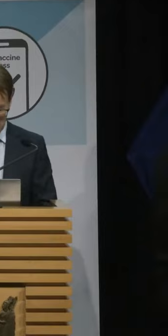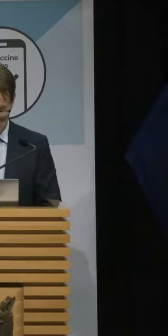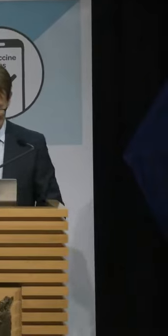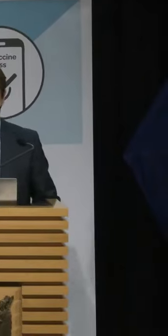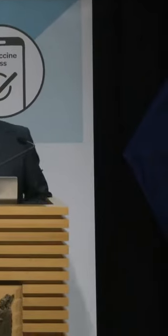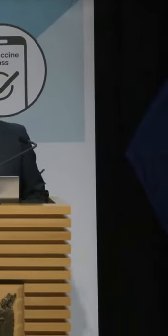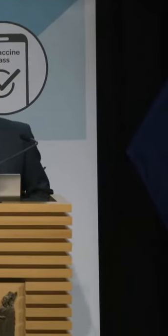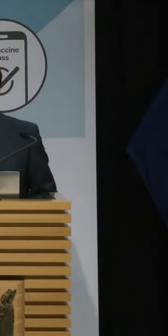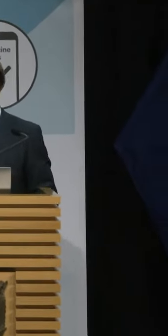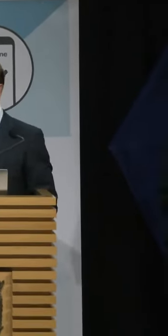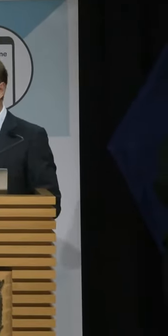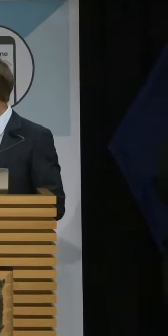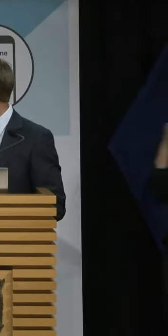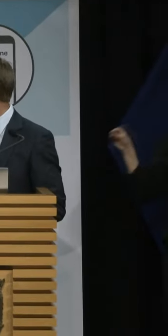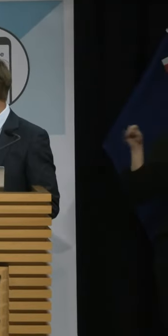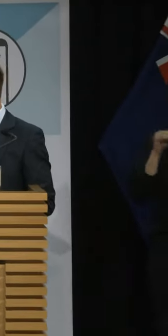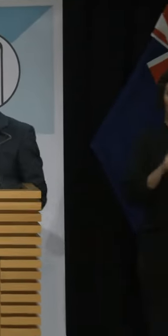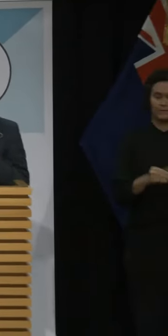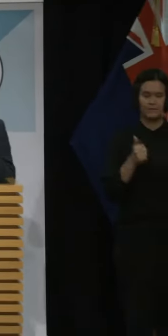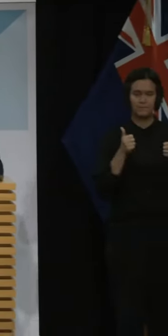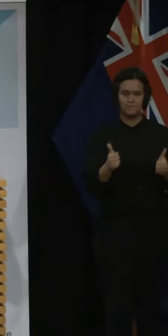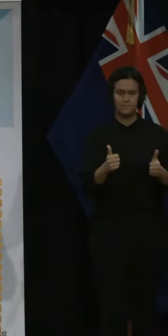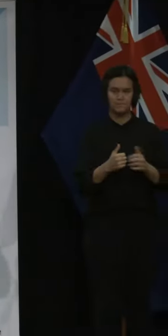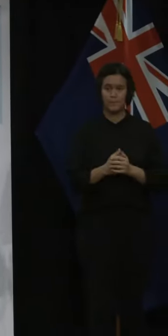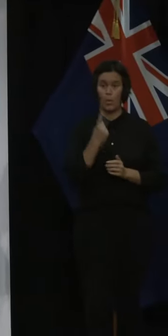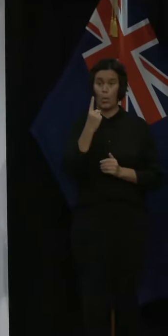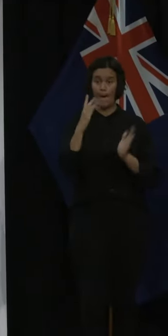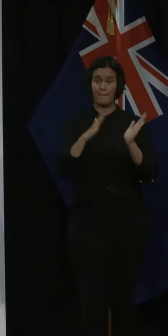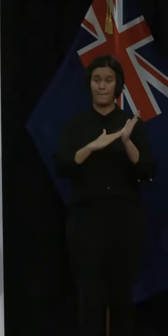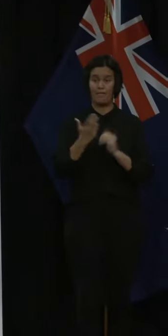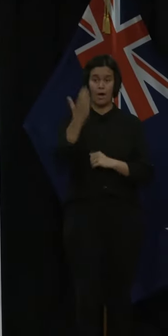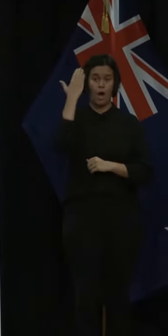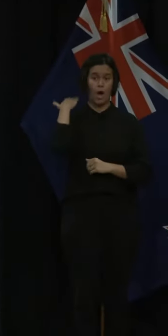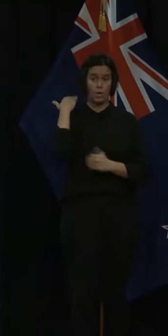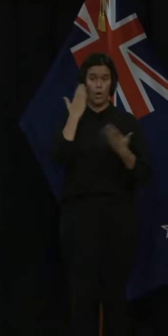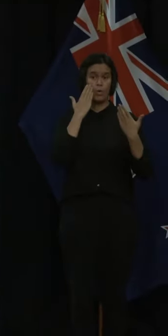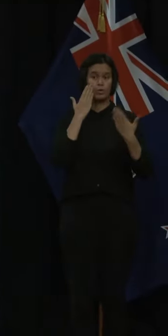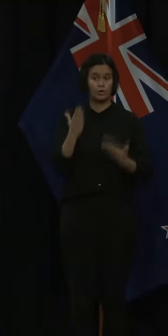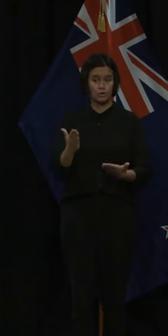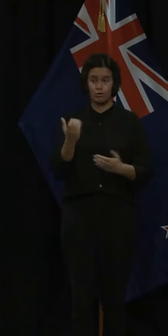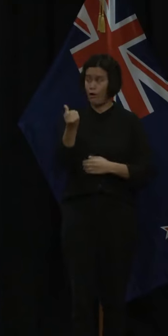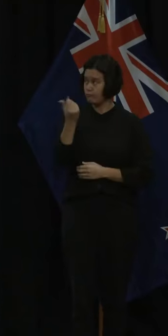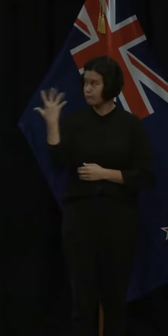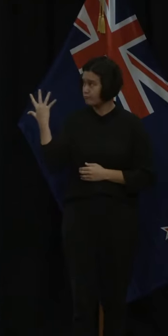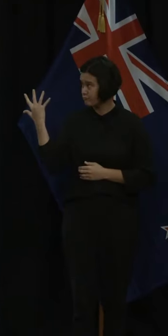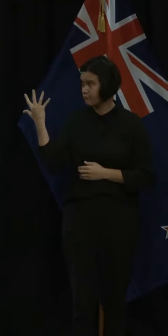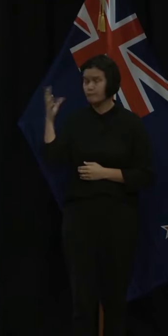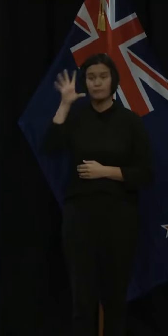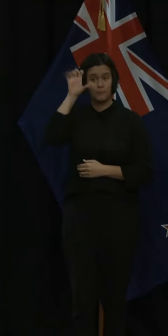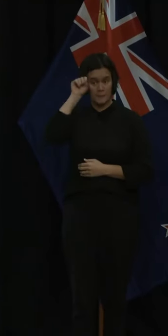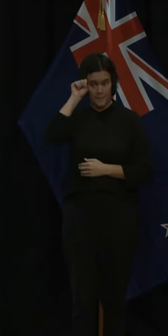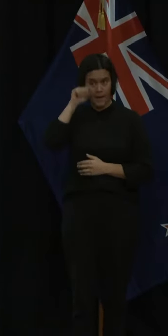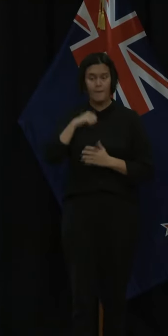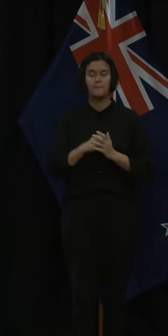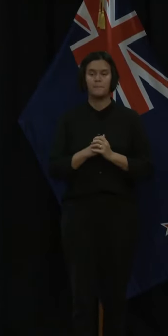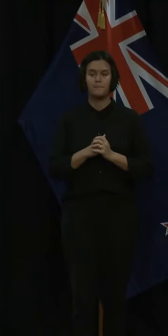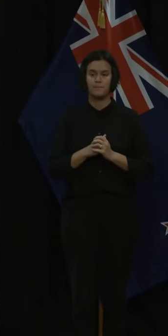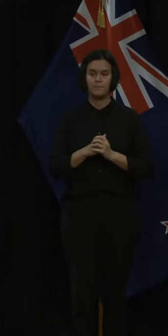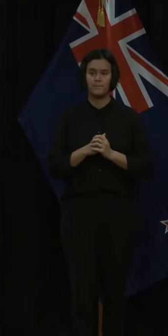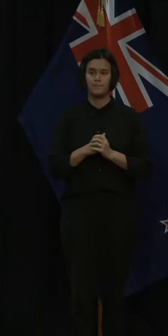interpreter there. So a month ago, the modelling I showed here was